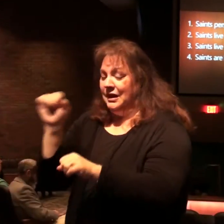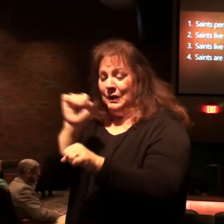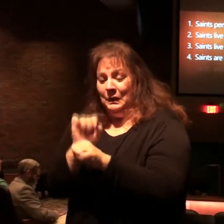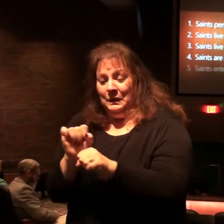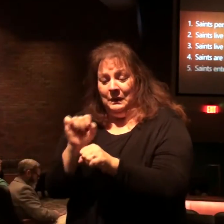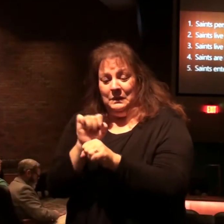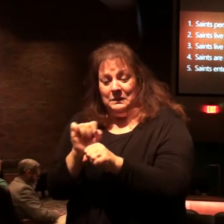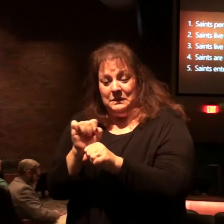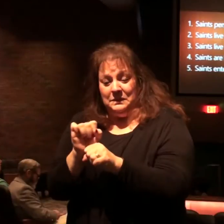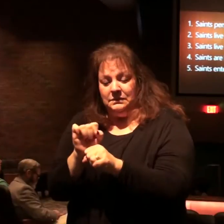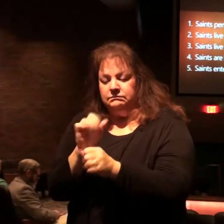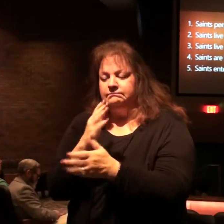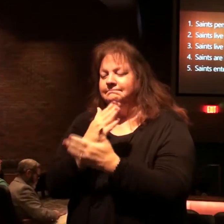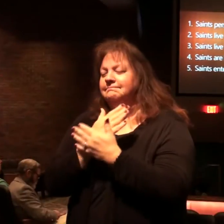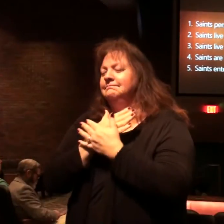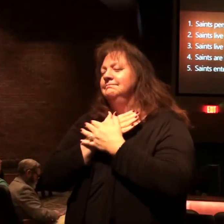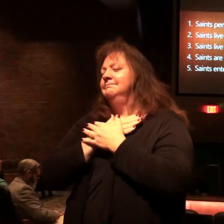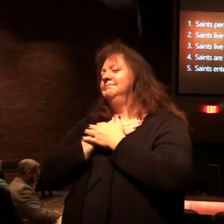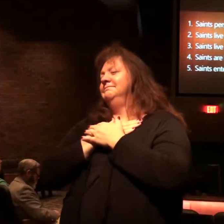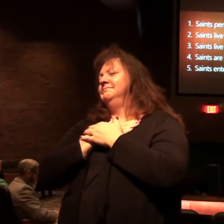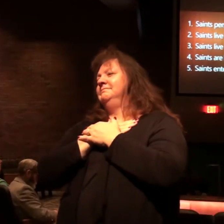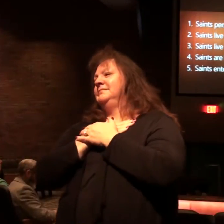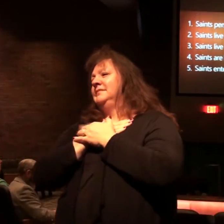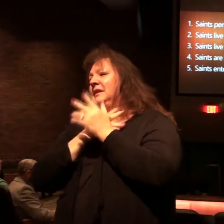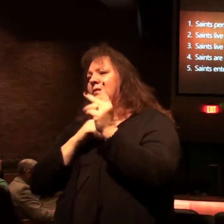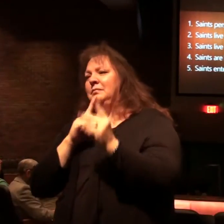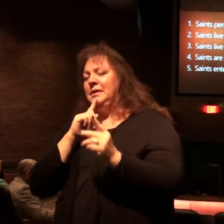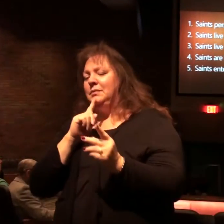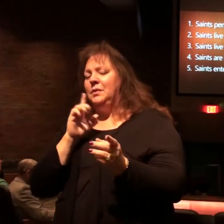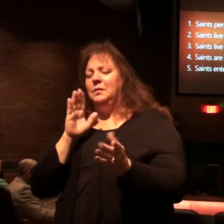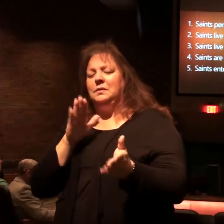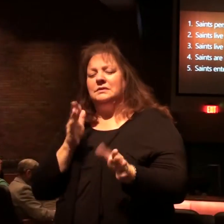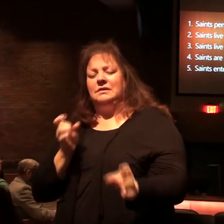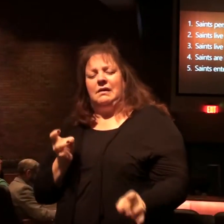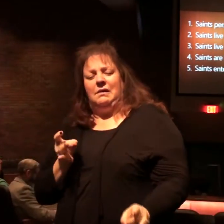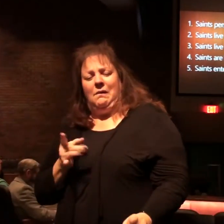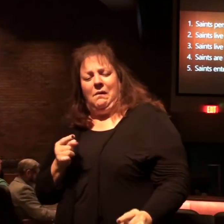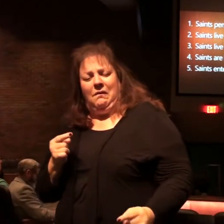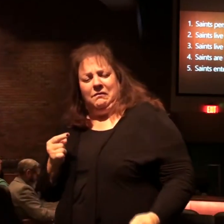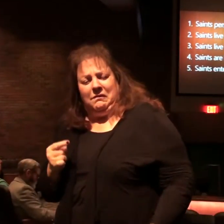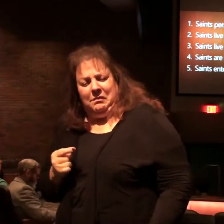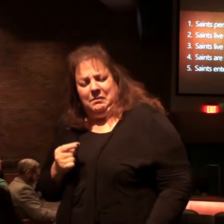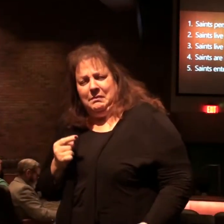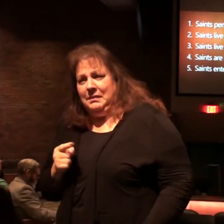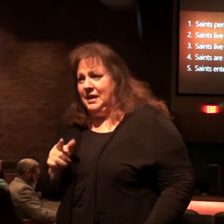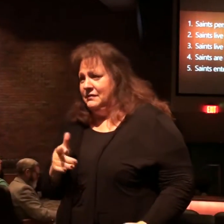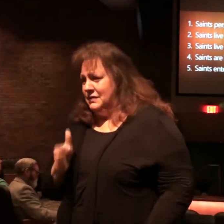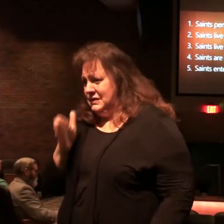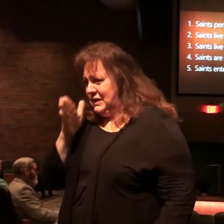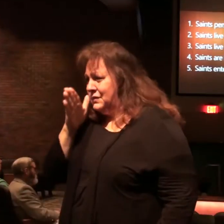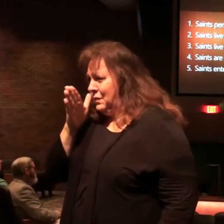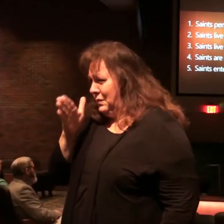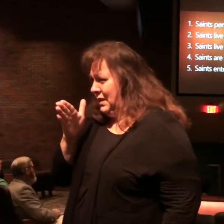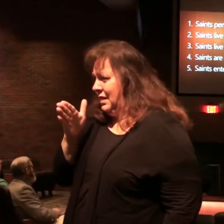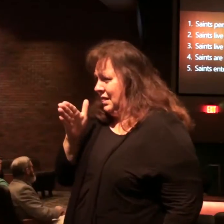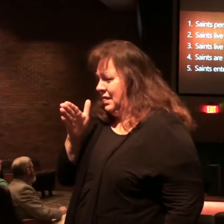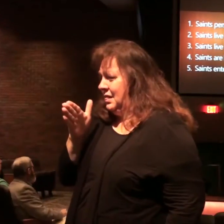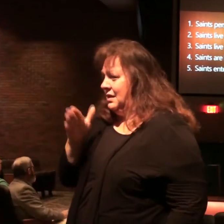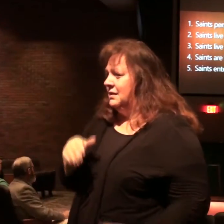labors. And in this time, people will die terrible deaths, painful deaths, as martyrs.